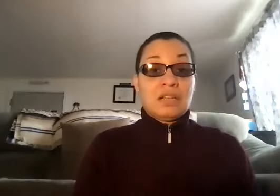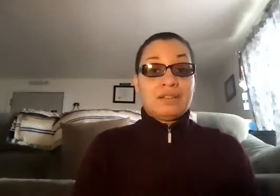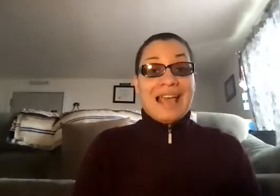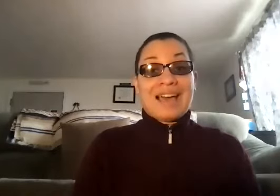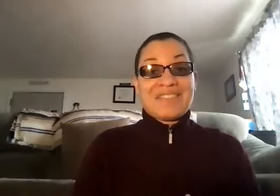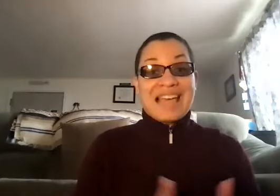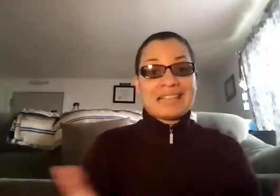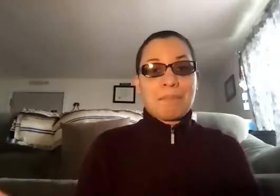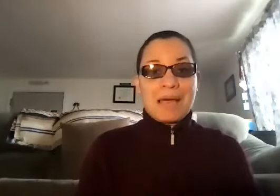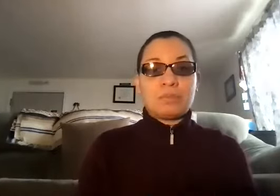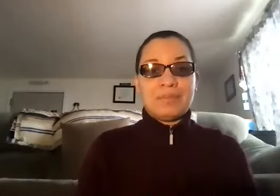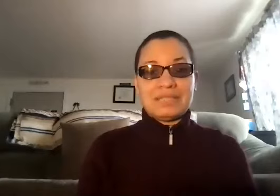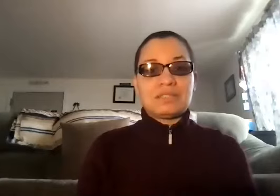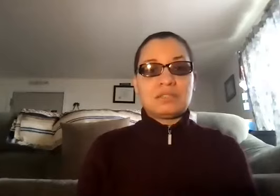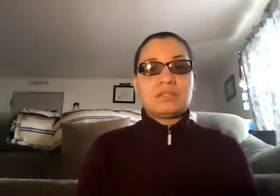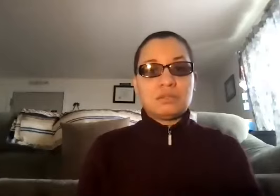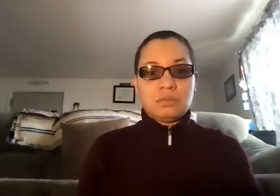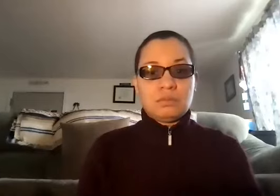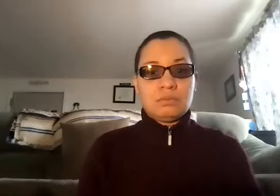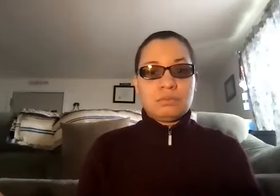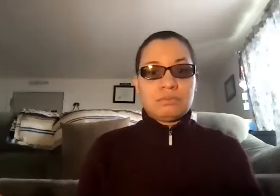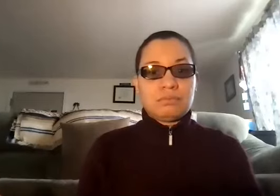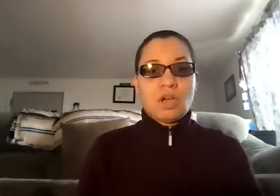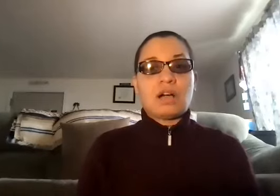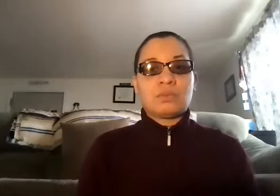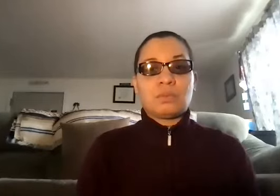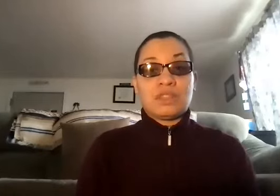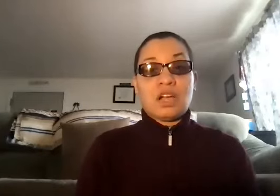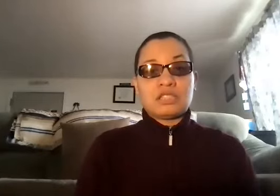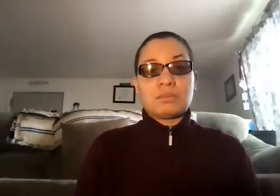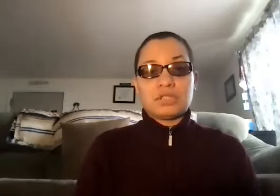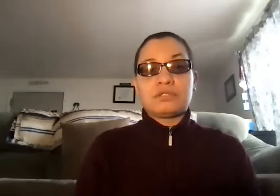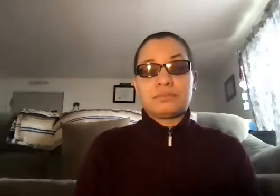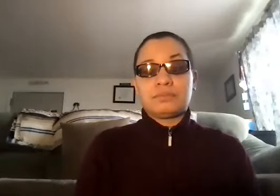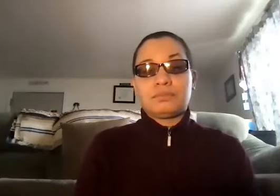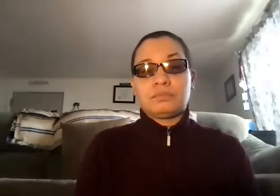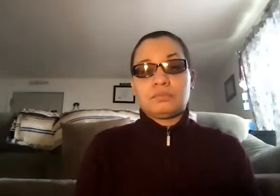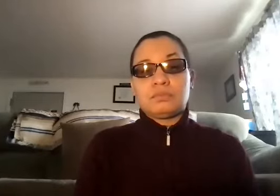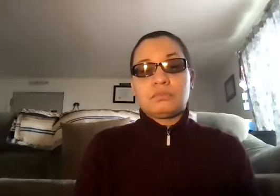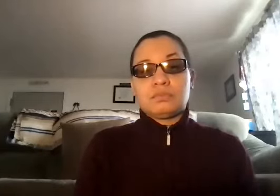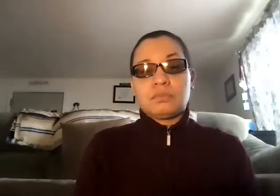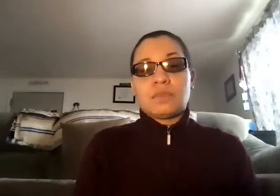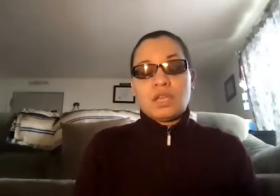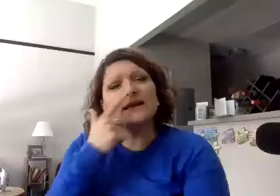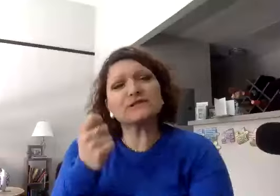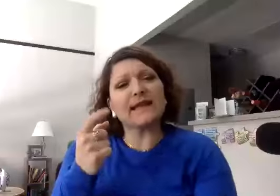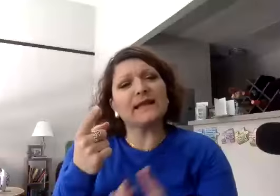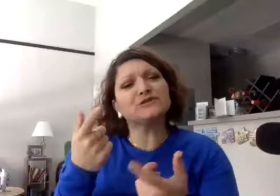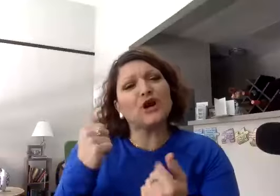have X amount of minutes to talk with the customer. Interesting. so